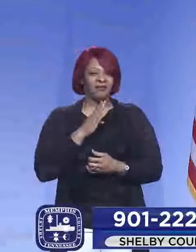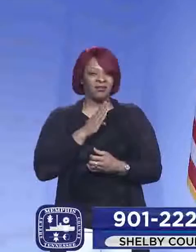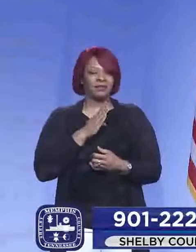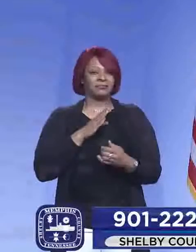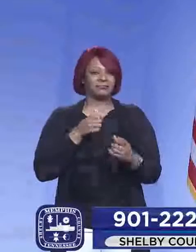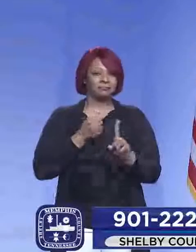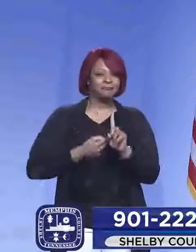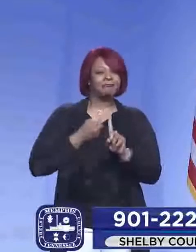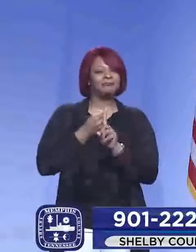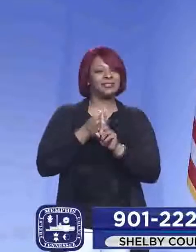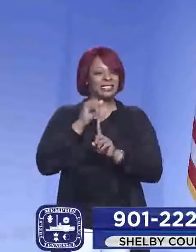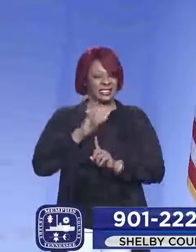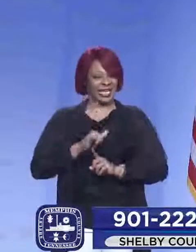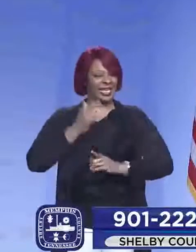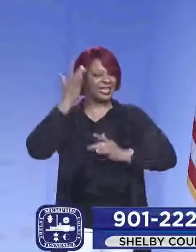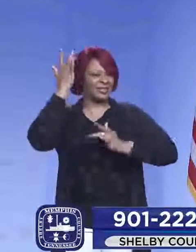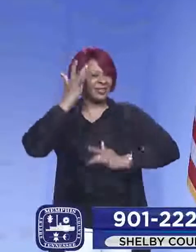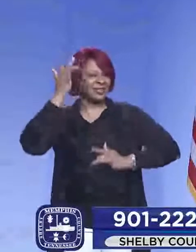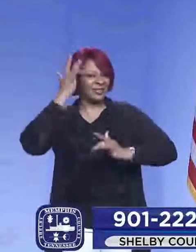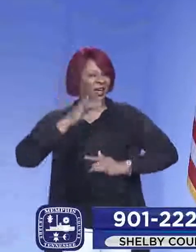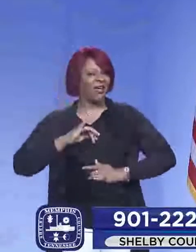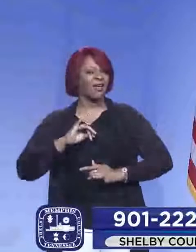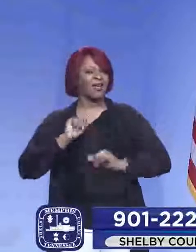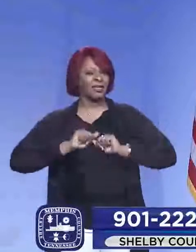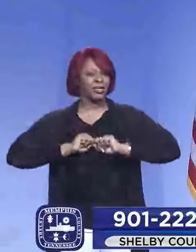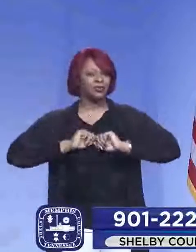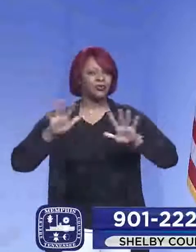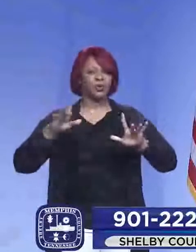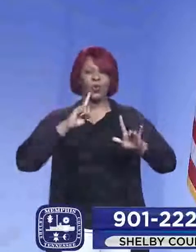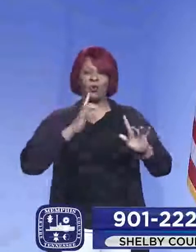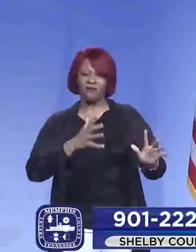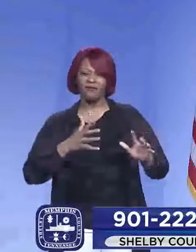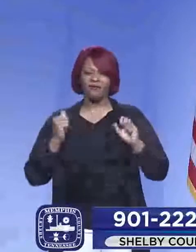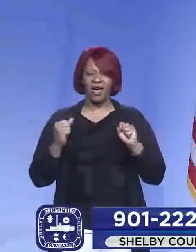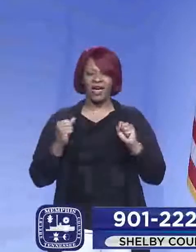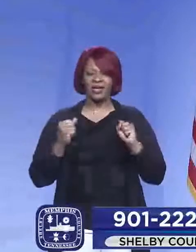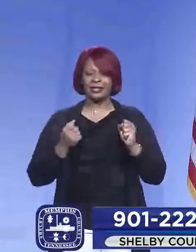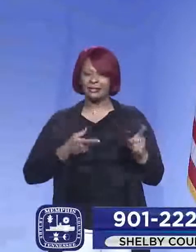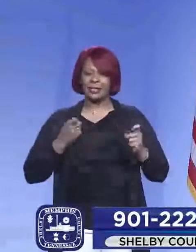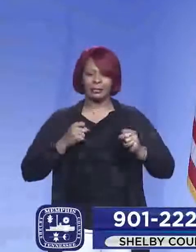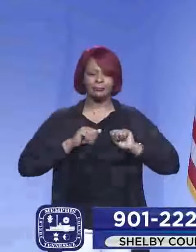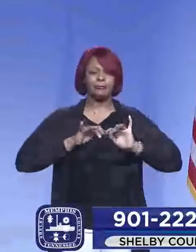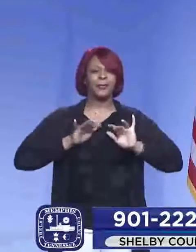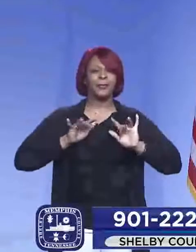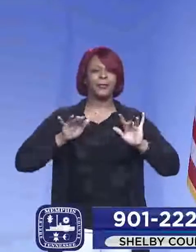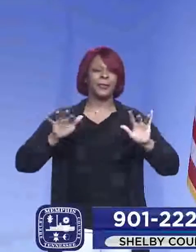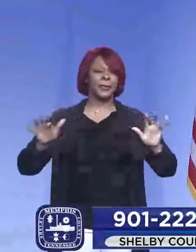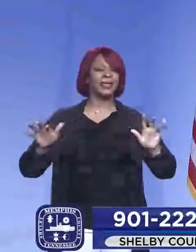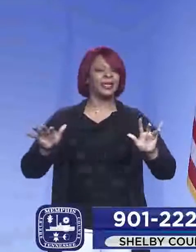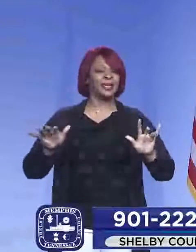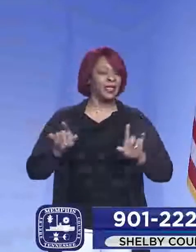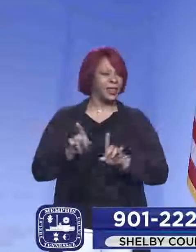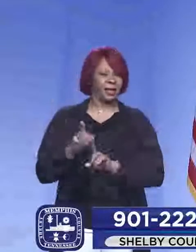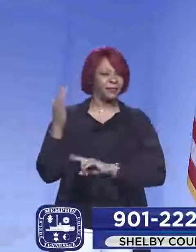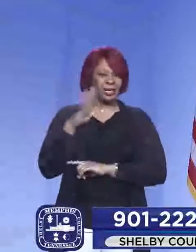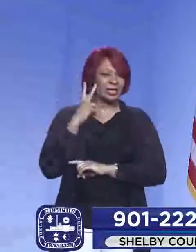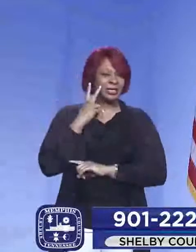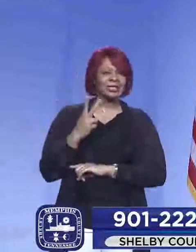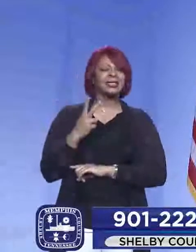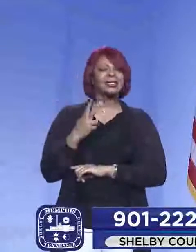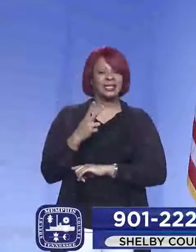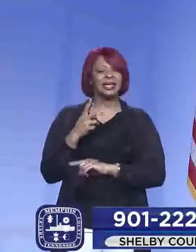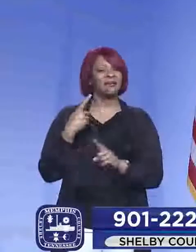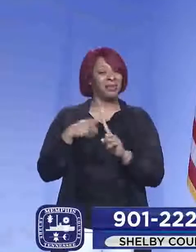with an infectious disease that was spreading this rapidly, multiplying this quickly, and was this